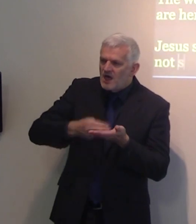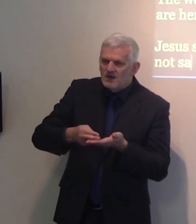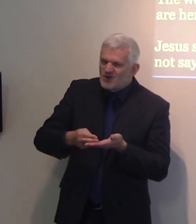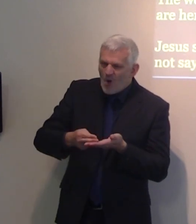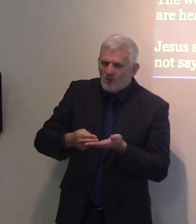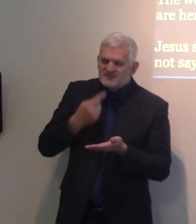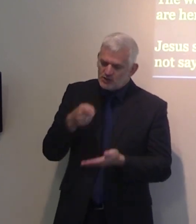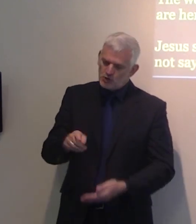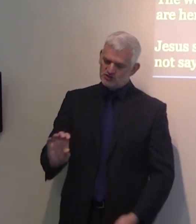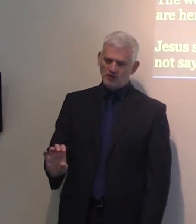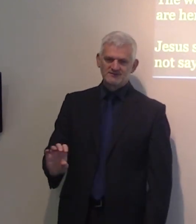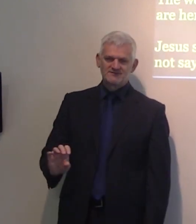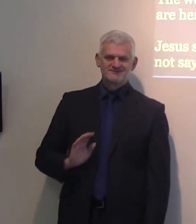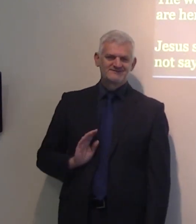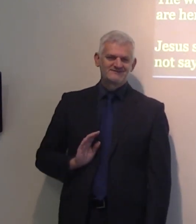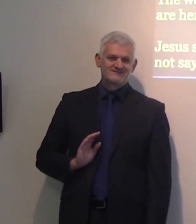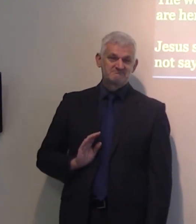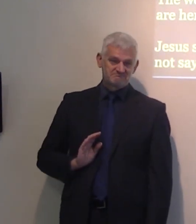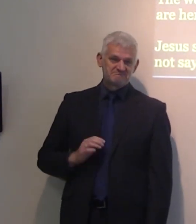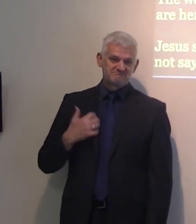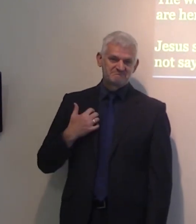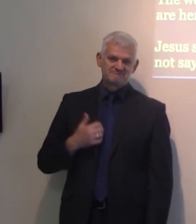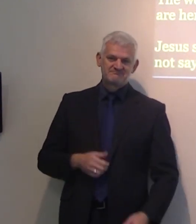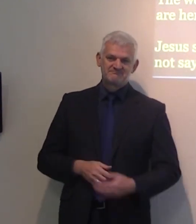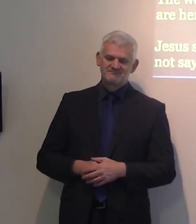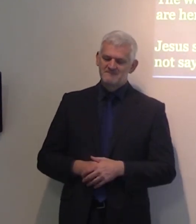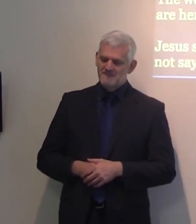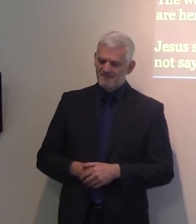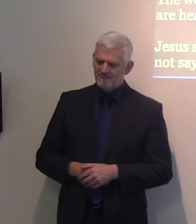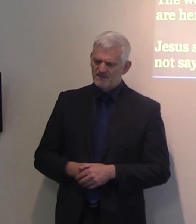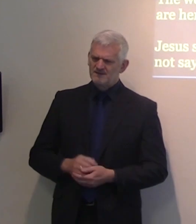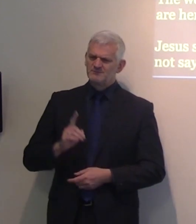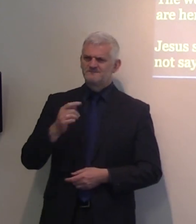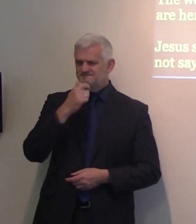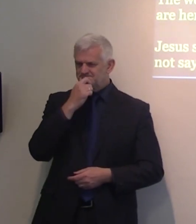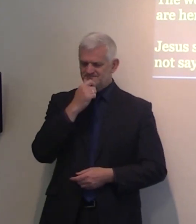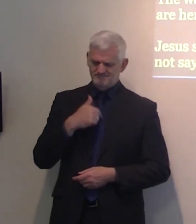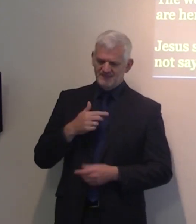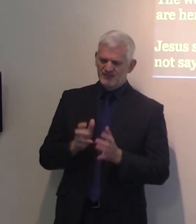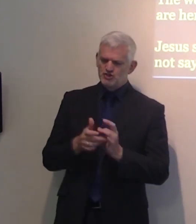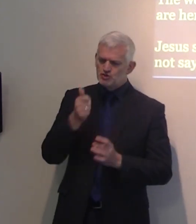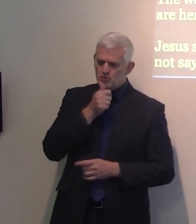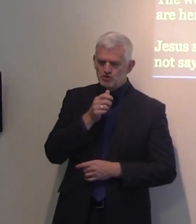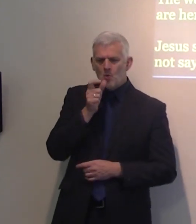are the soul. So why does Jesus choose that particular attribute?